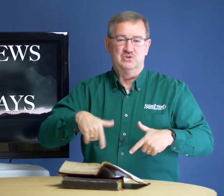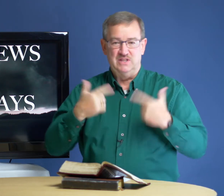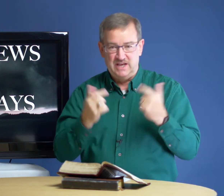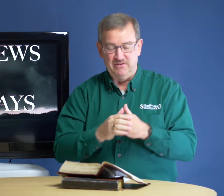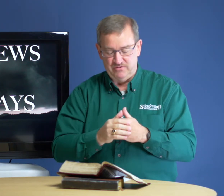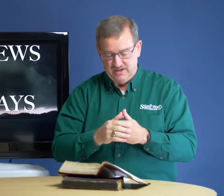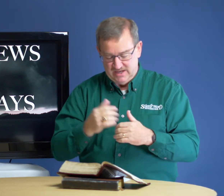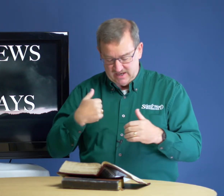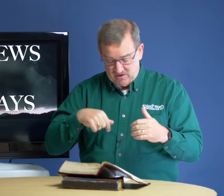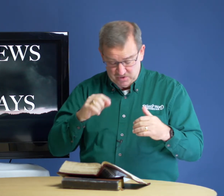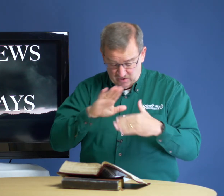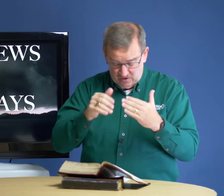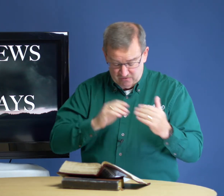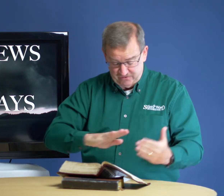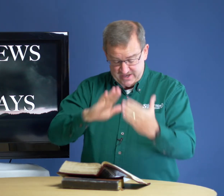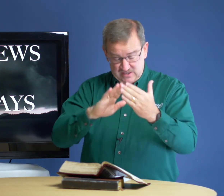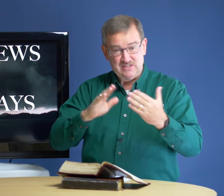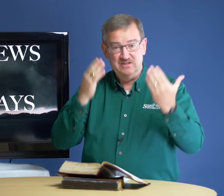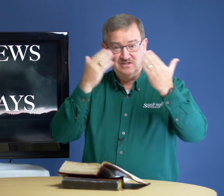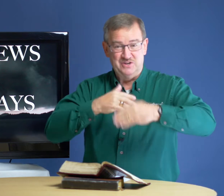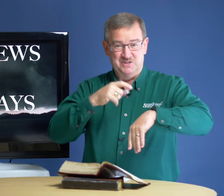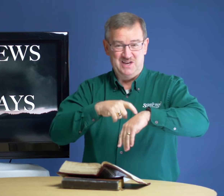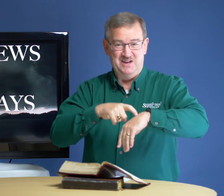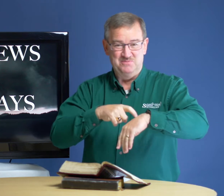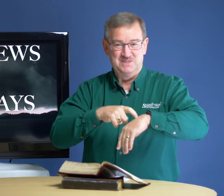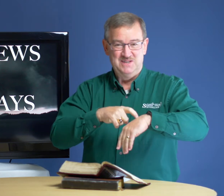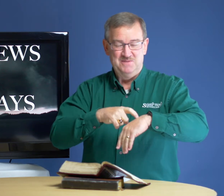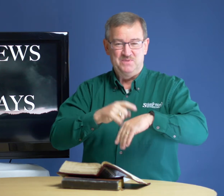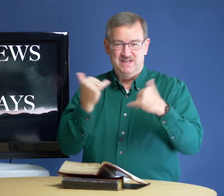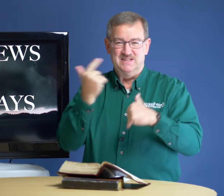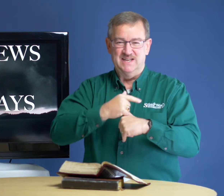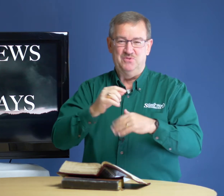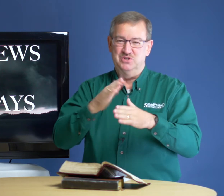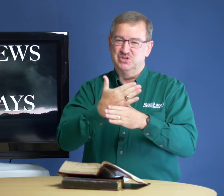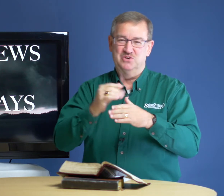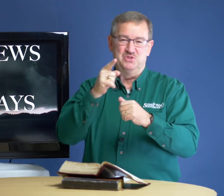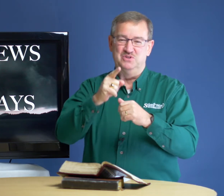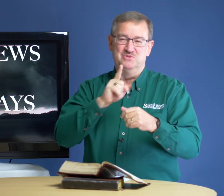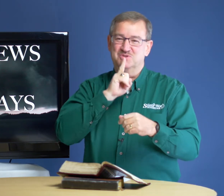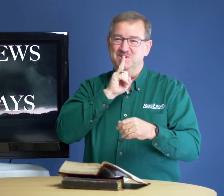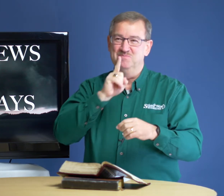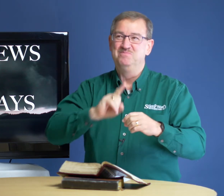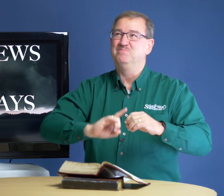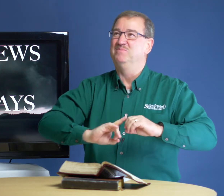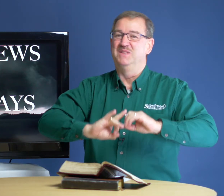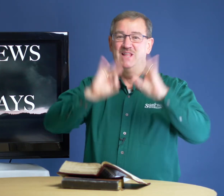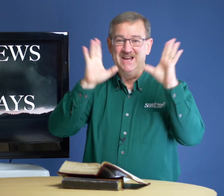life. We all face dark times. And today I want to share with you some light